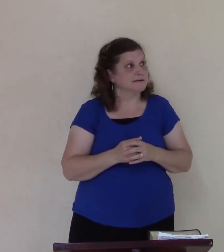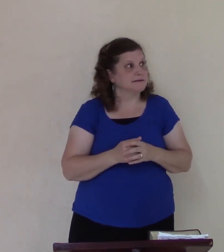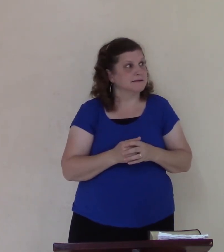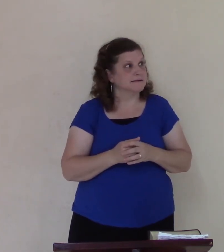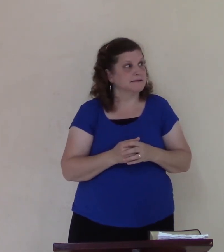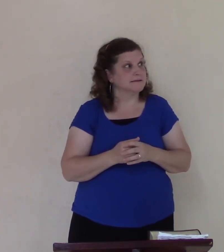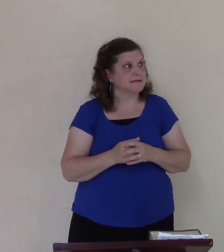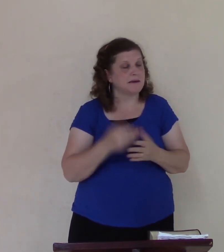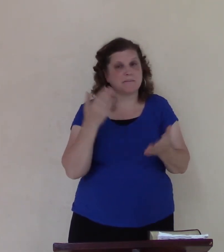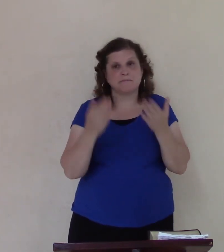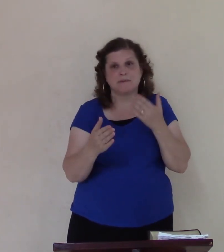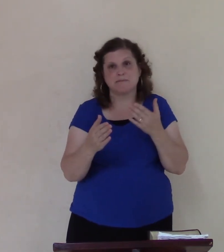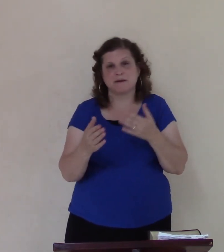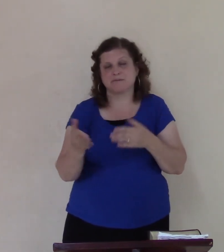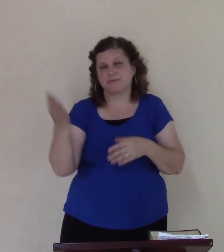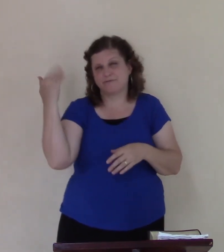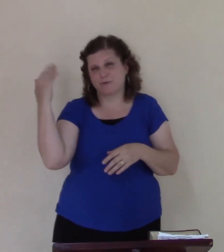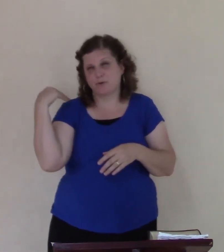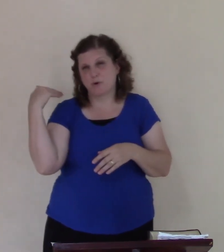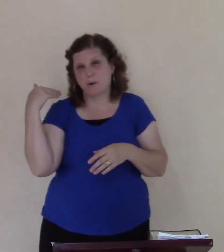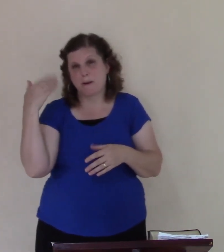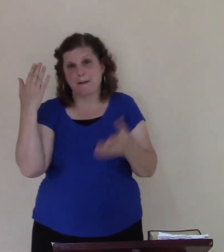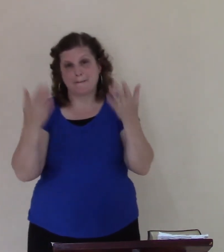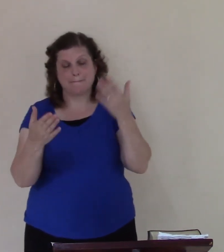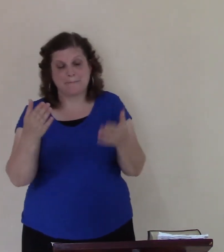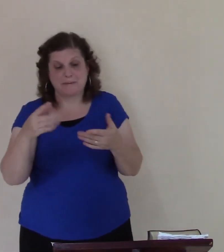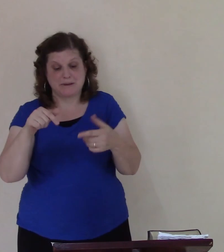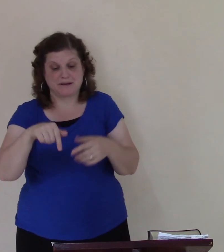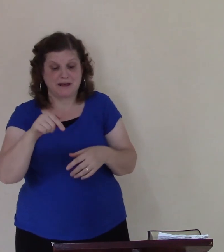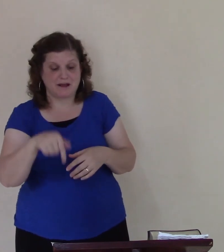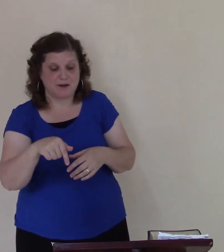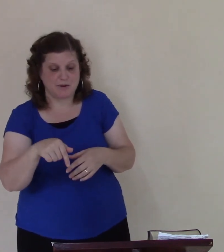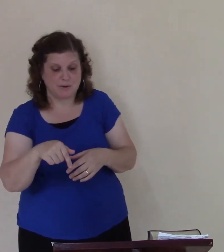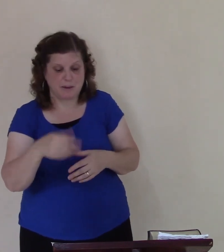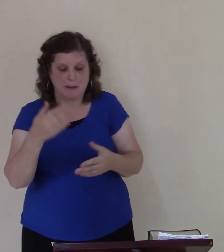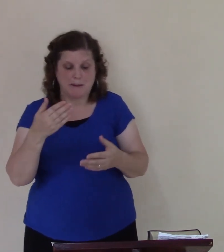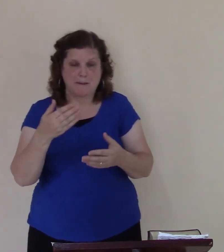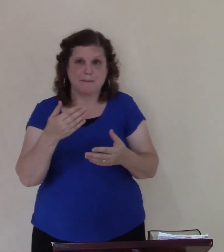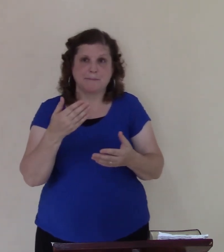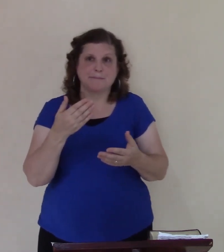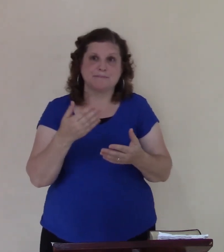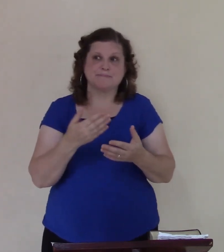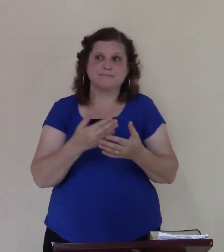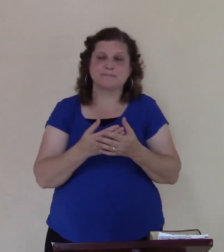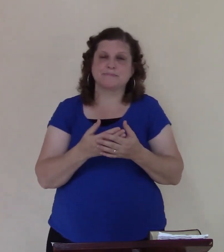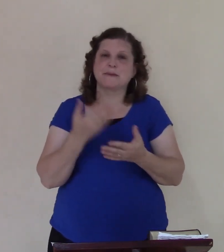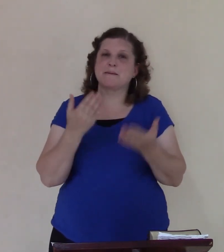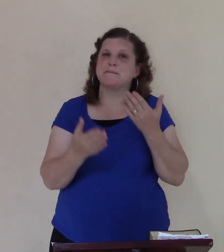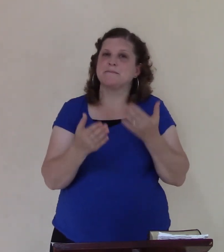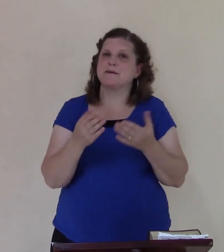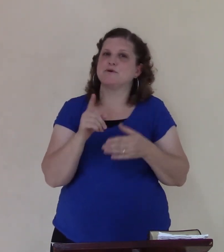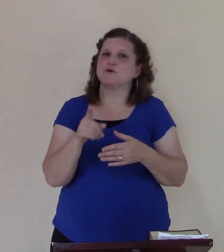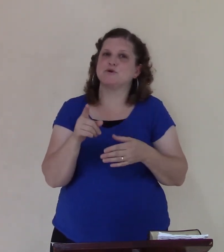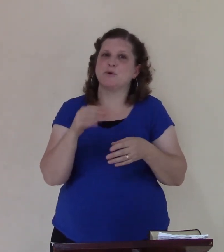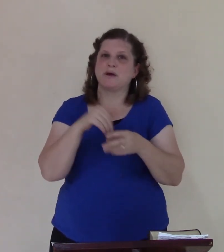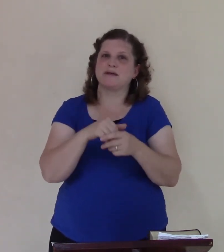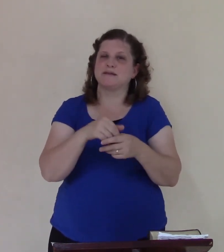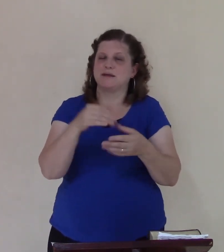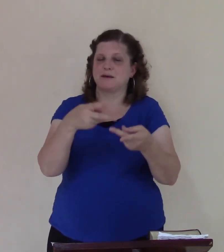maybe it's done a while back maybe it was recent maybe they're there now or maybe might get back to that place sometime in the future